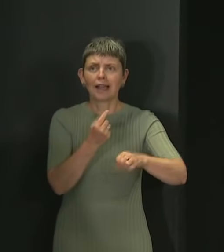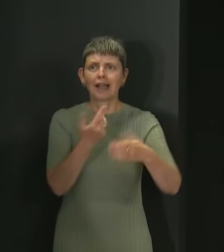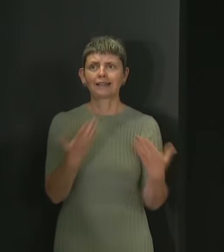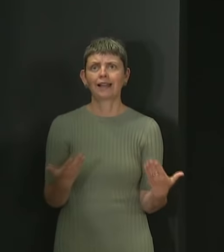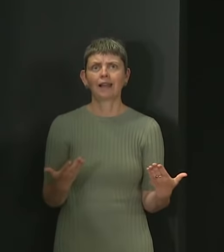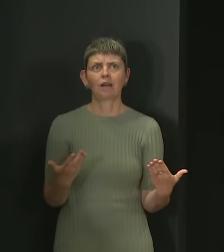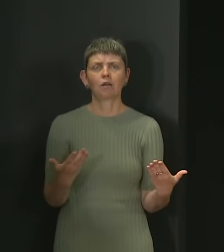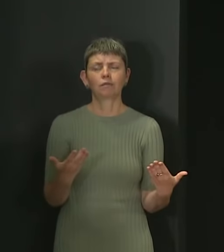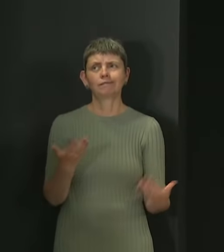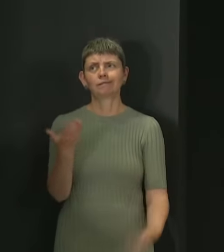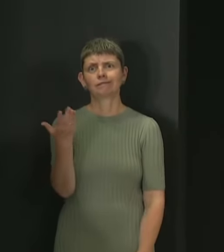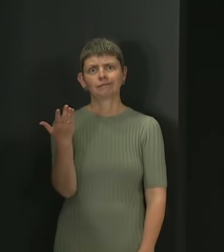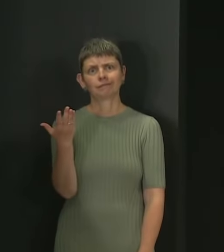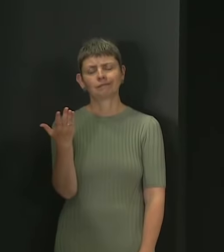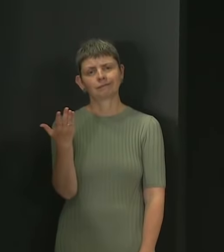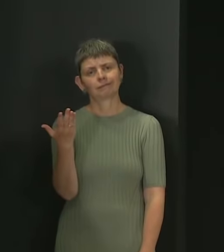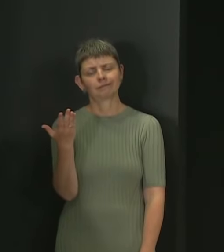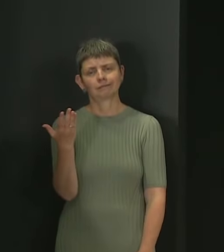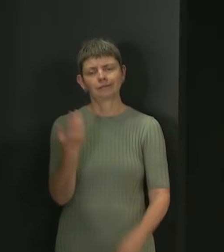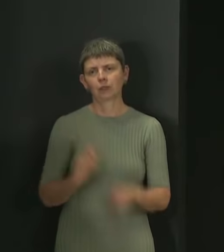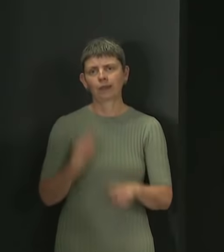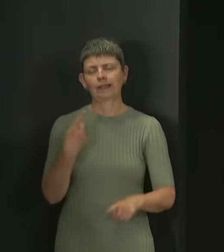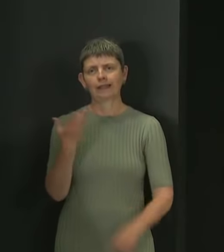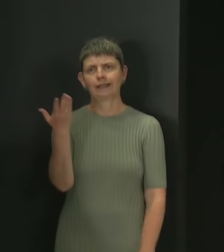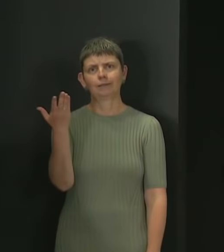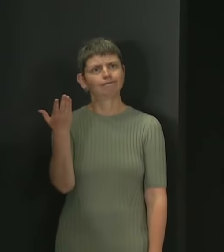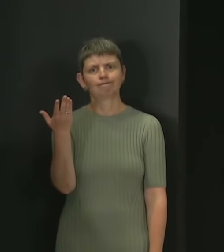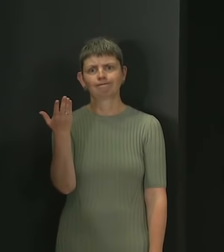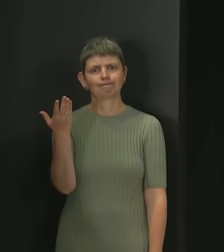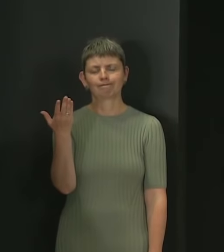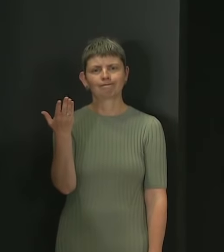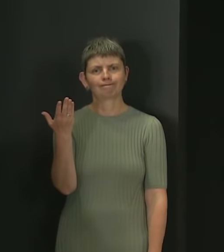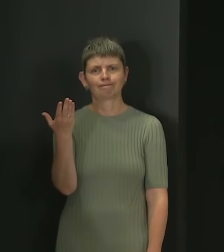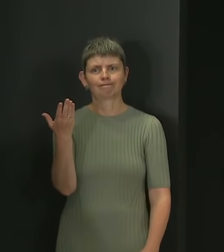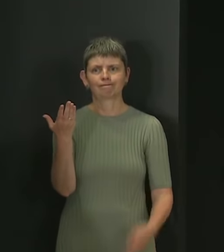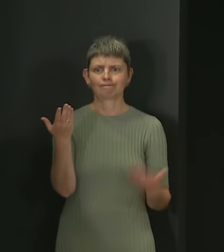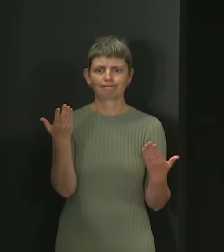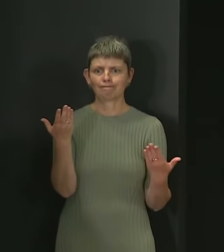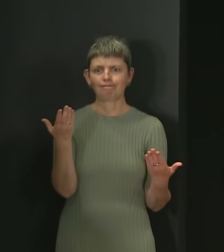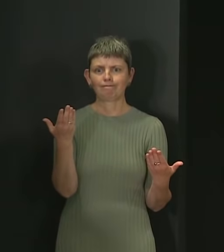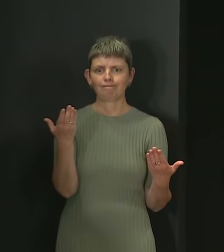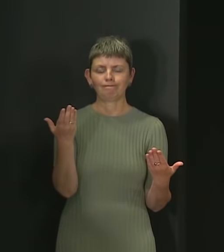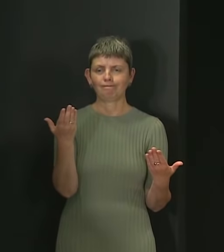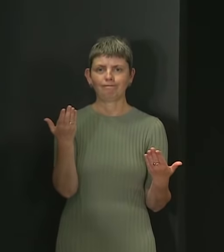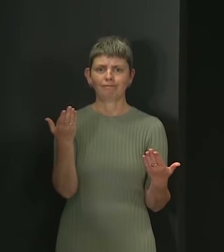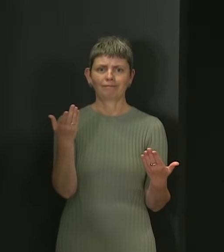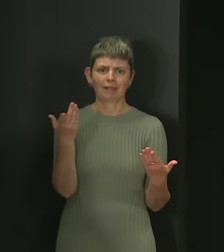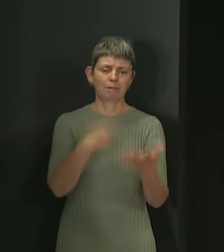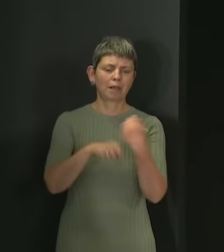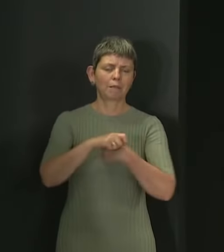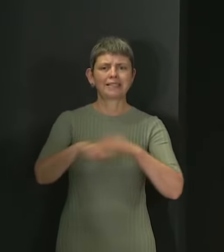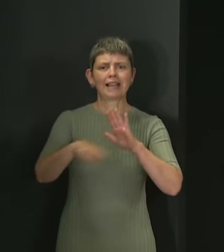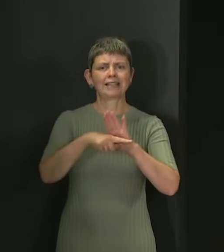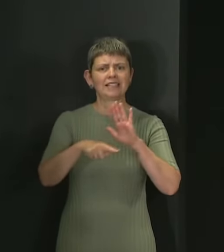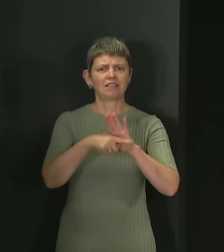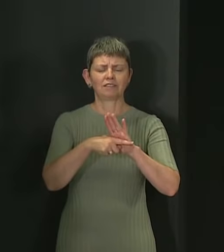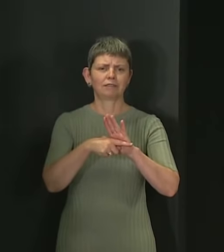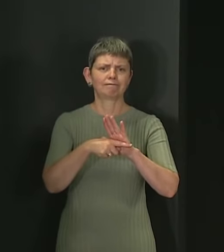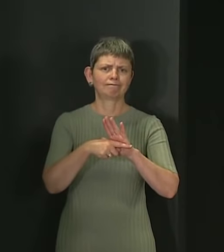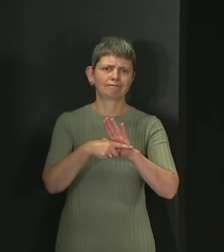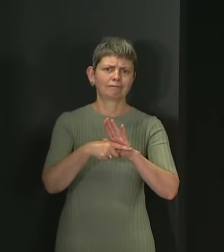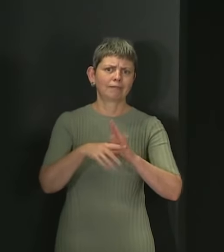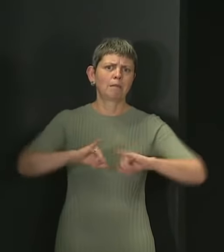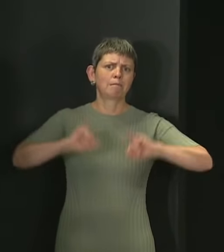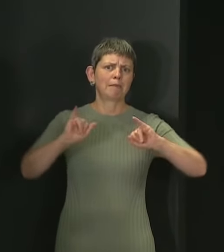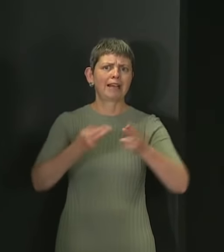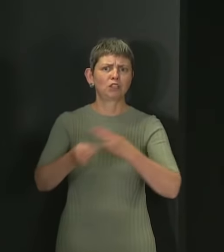that so early on that we're talking about a message which is a very negative message rather than something which could